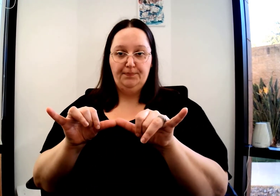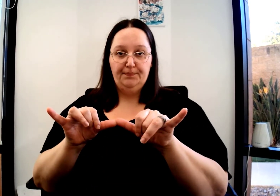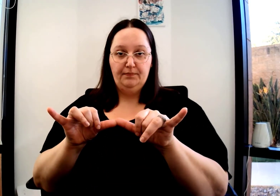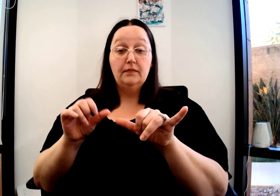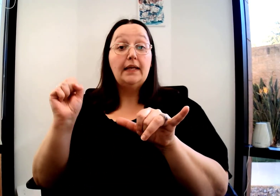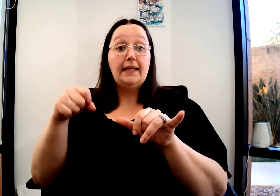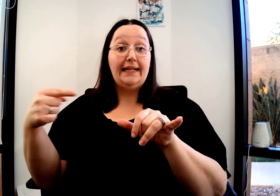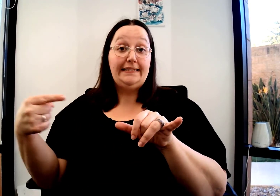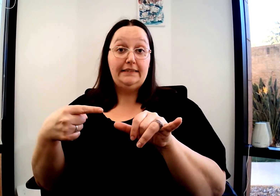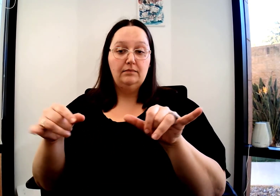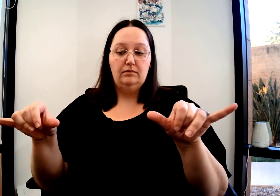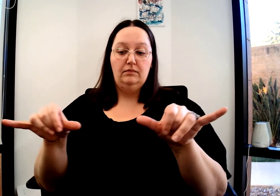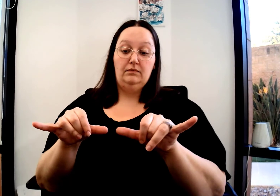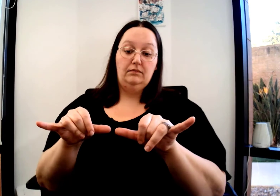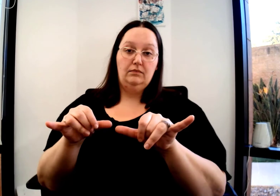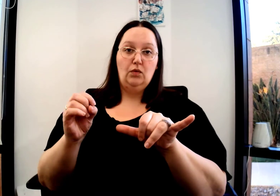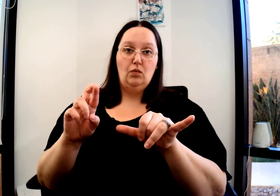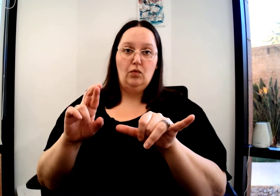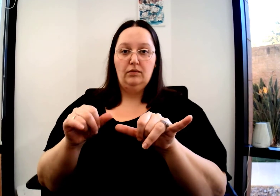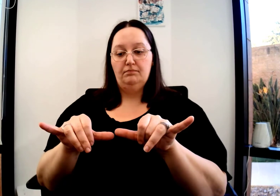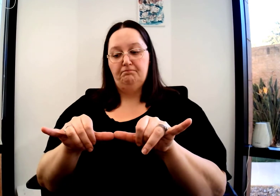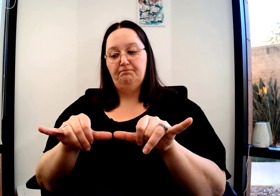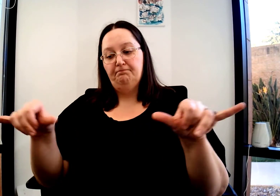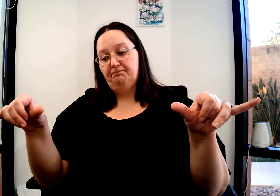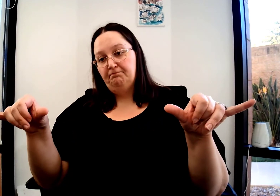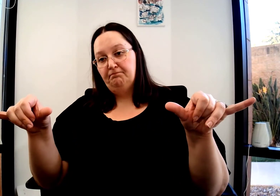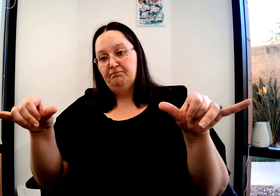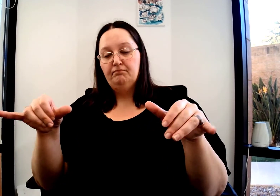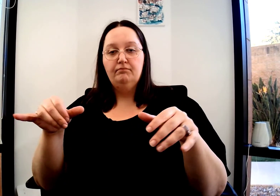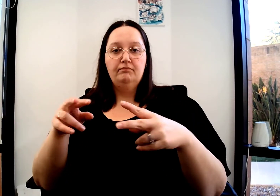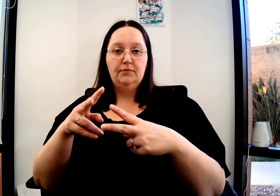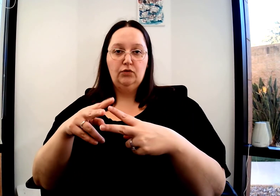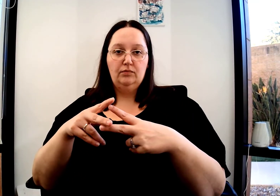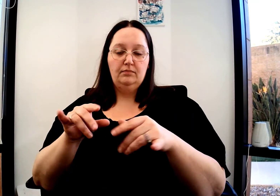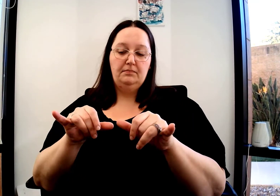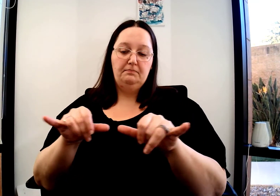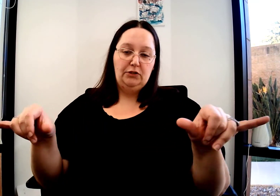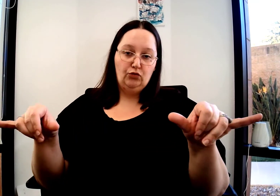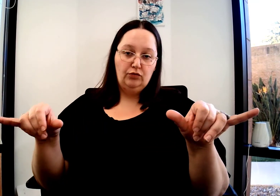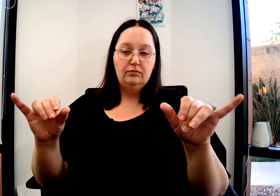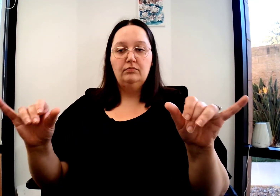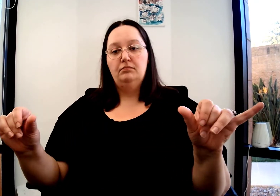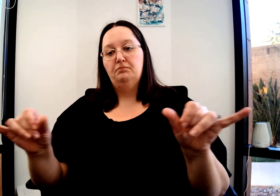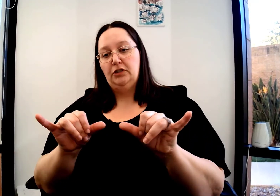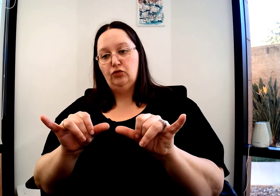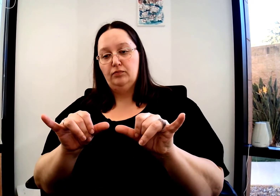Measure one time. It can go in or out. Either way. Two Y hands.